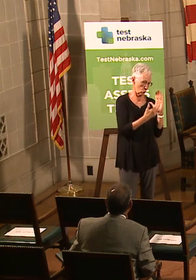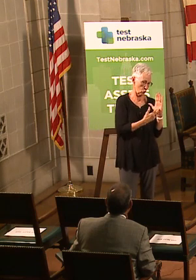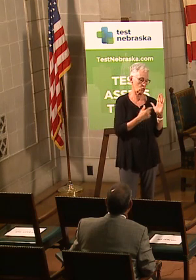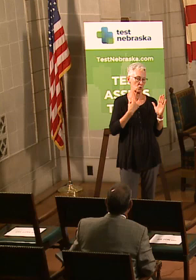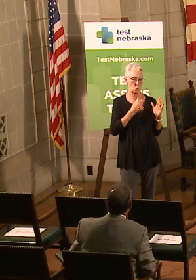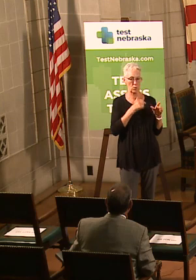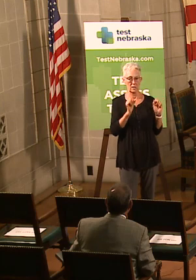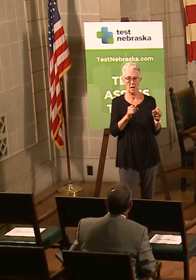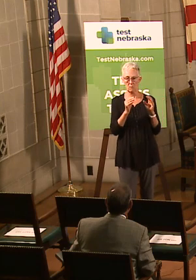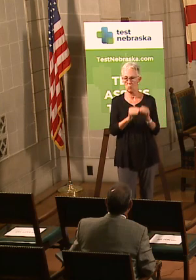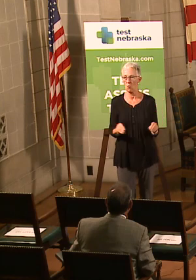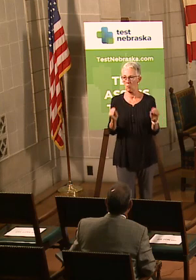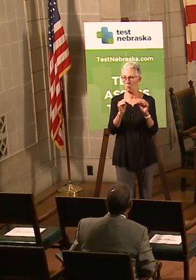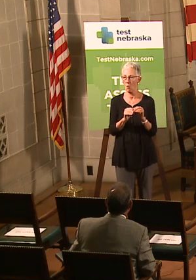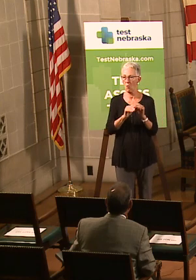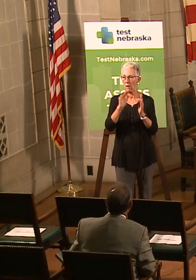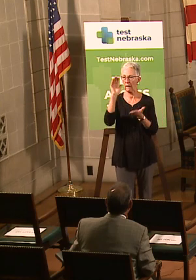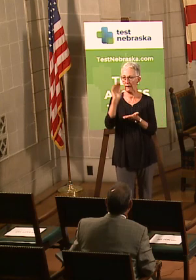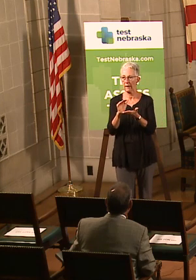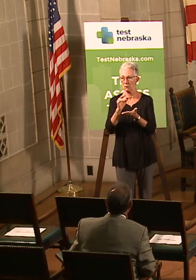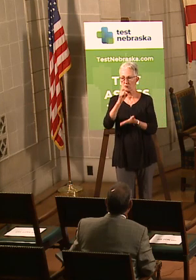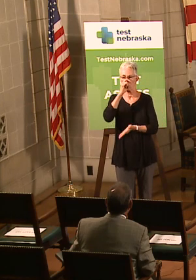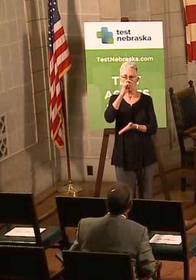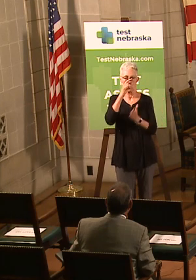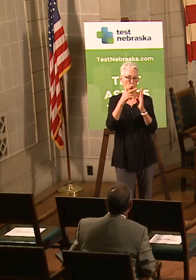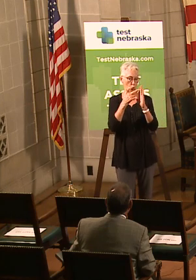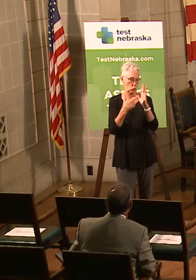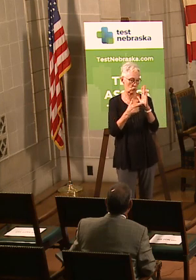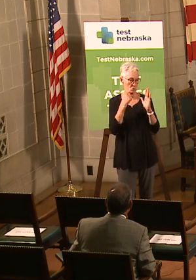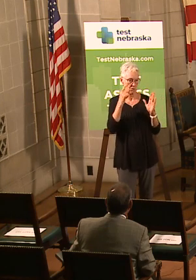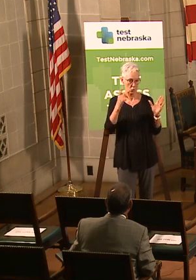loosen those things up. Thank you all again very much, and have a great weekend.